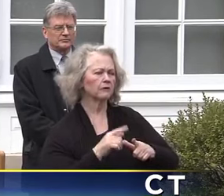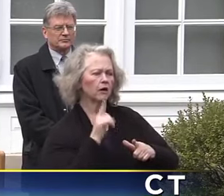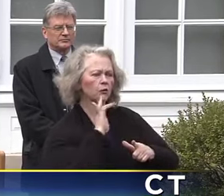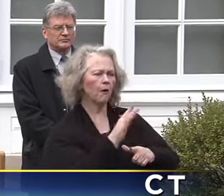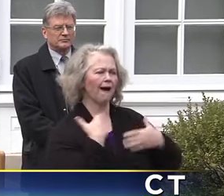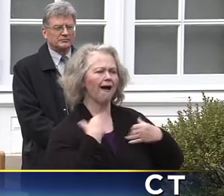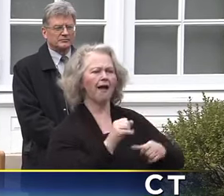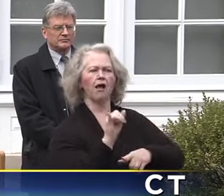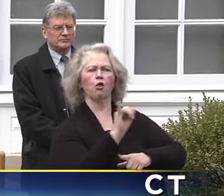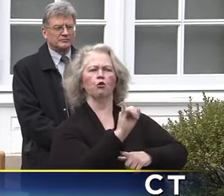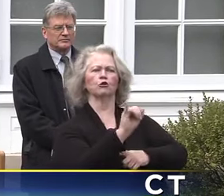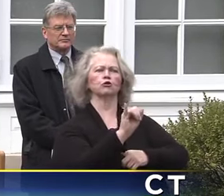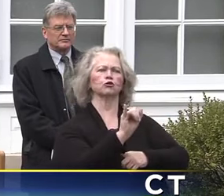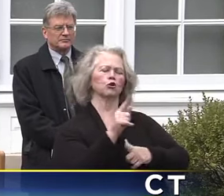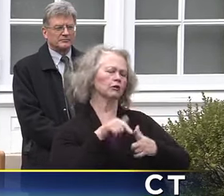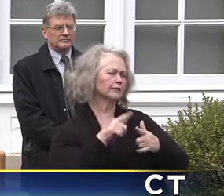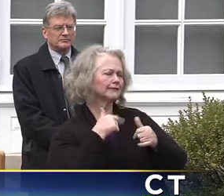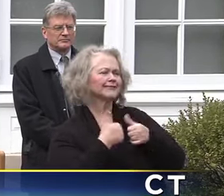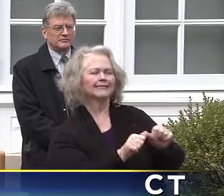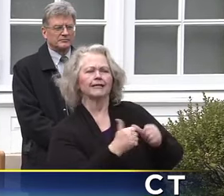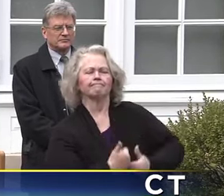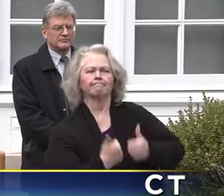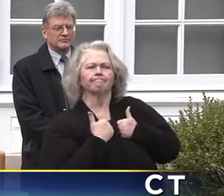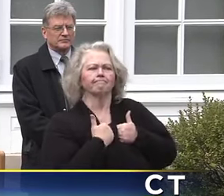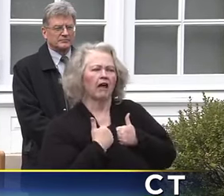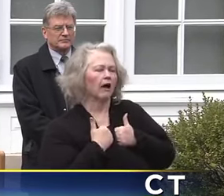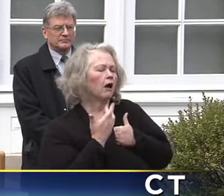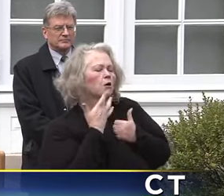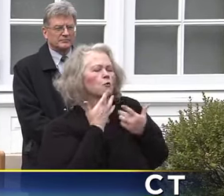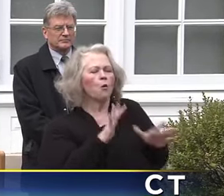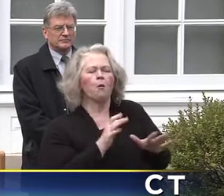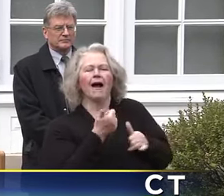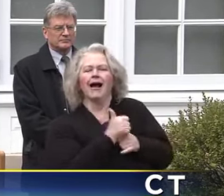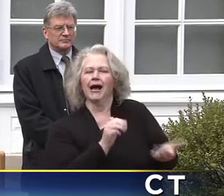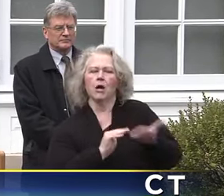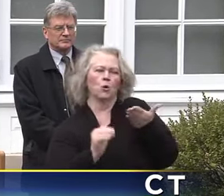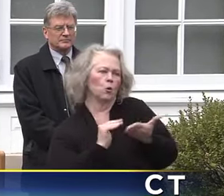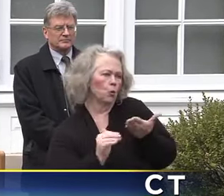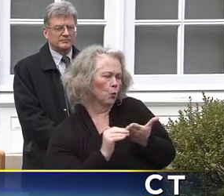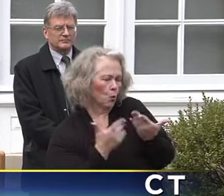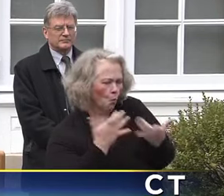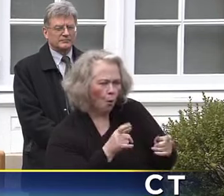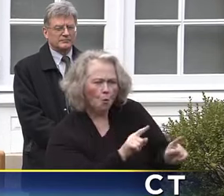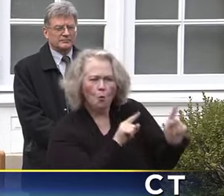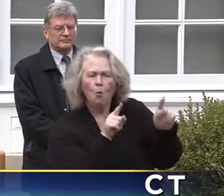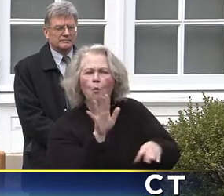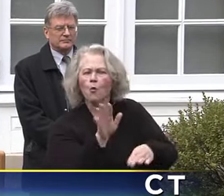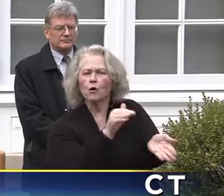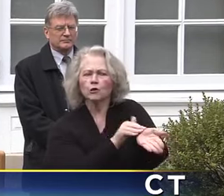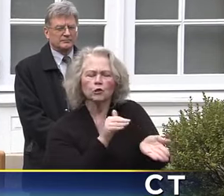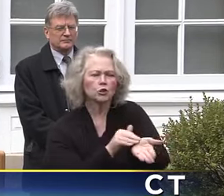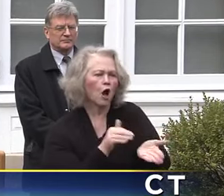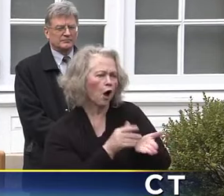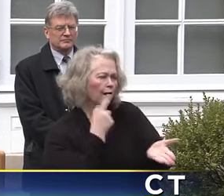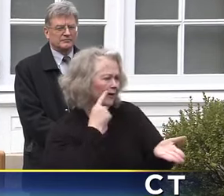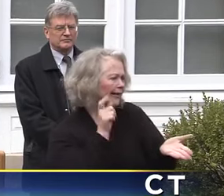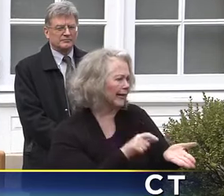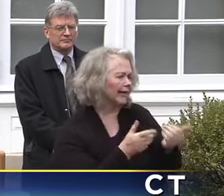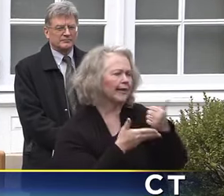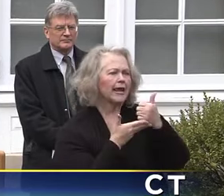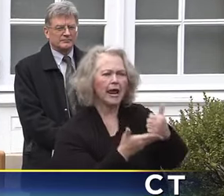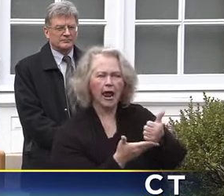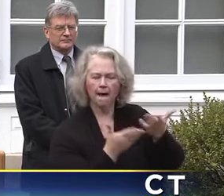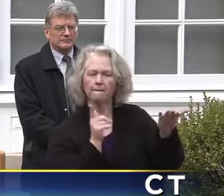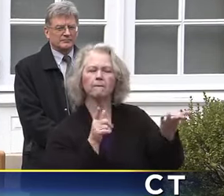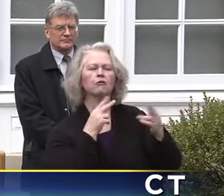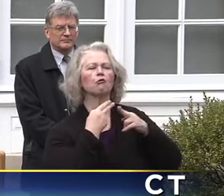want no excuse for you not to be able to reach out to your primary care doc, reach out to a doctor, get the checkup you may need. So